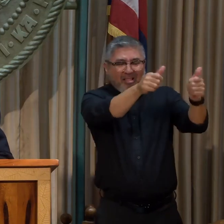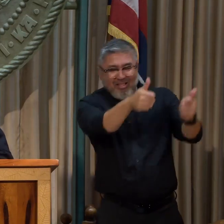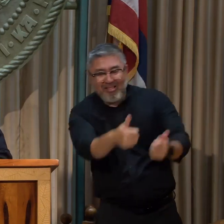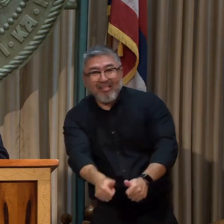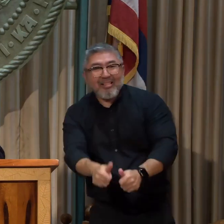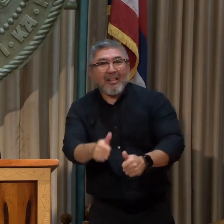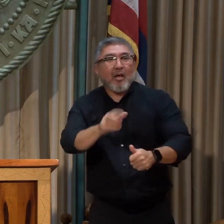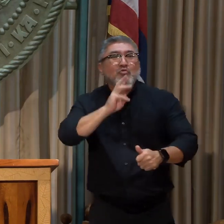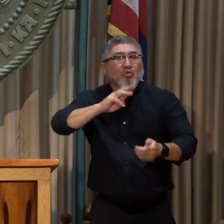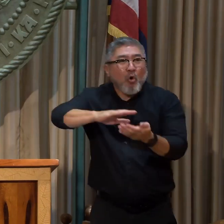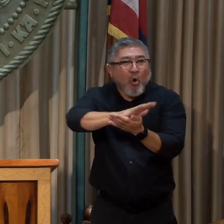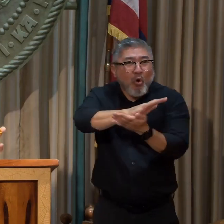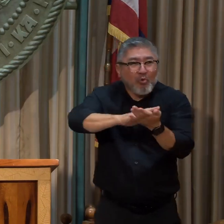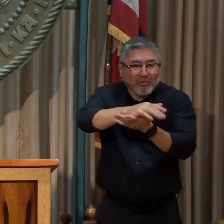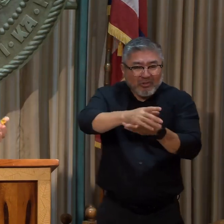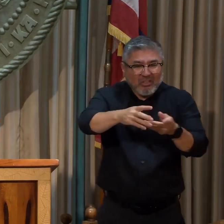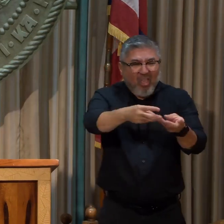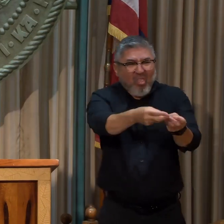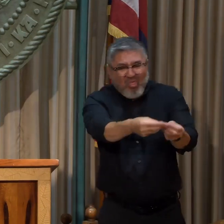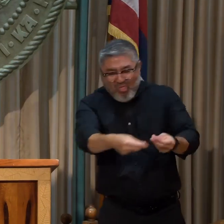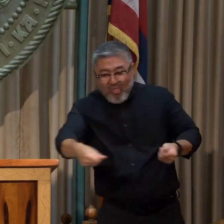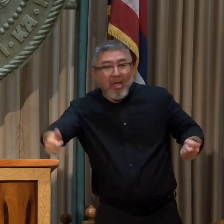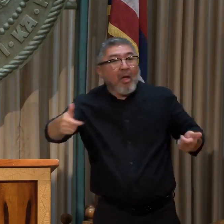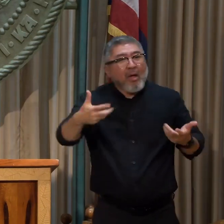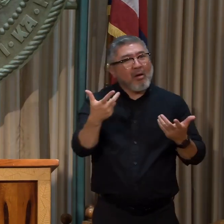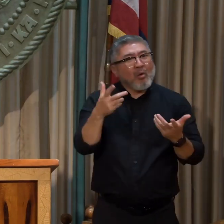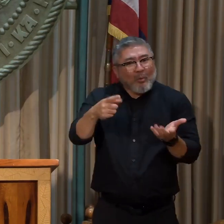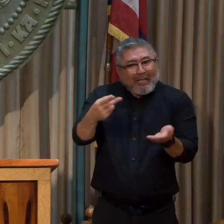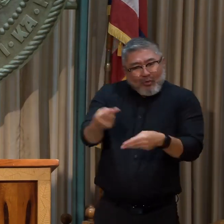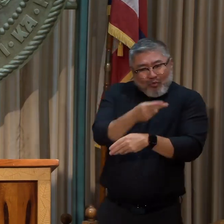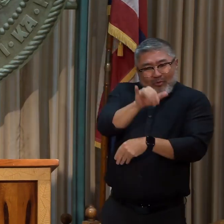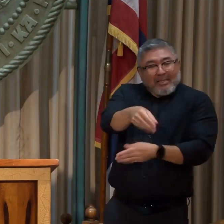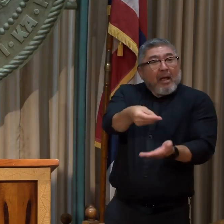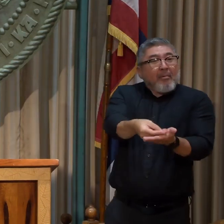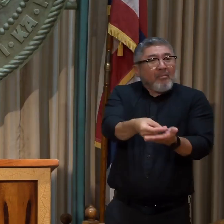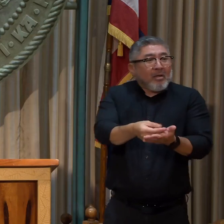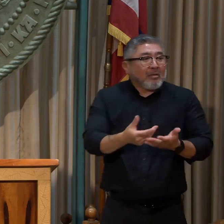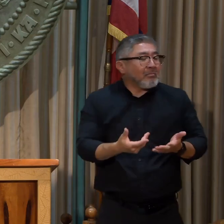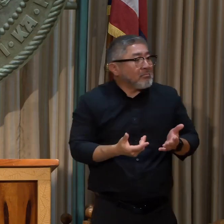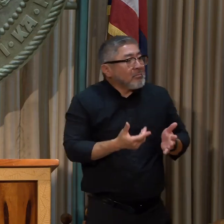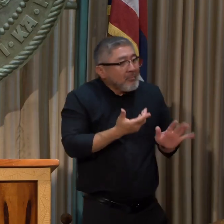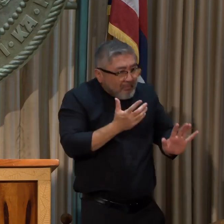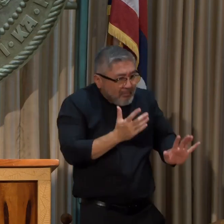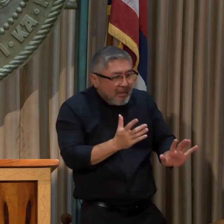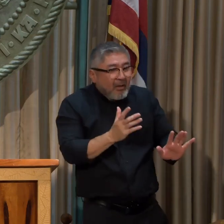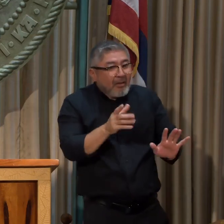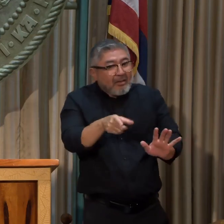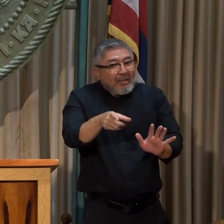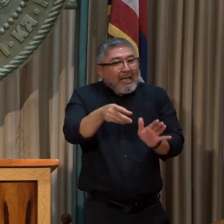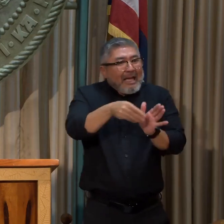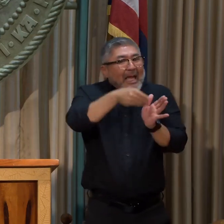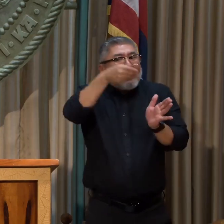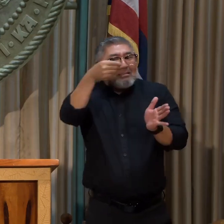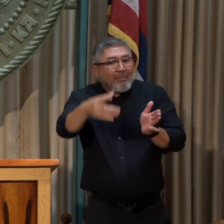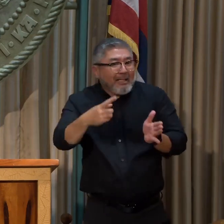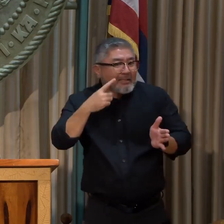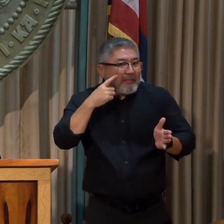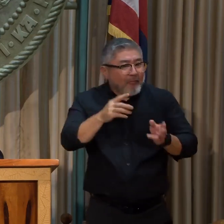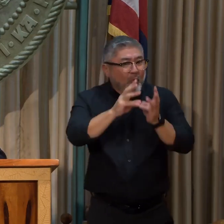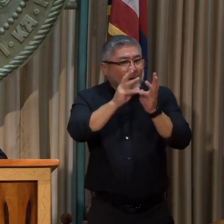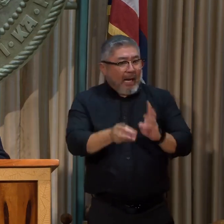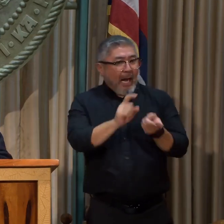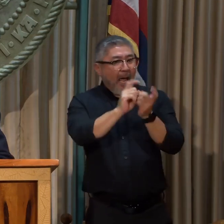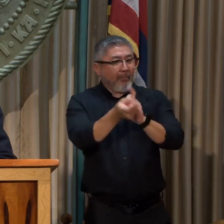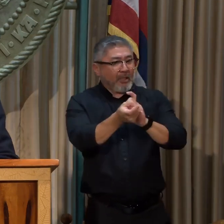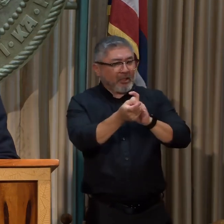of the coastline. I mean, it is not going to be inexpensive. It is not going to be easy. And so humbly